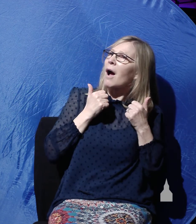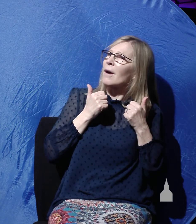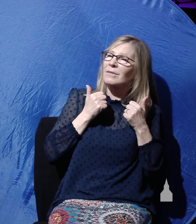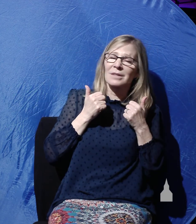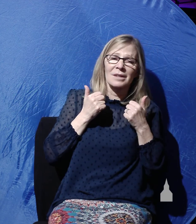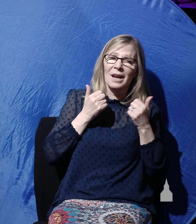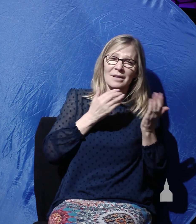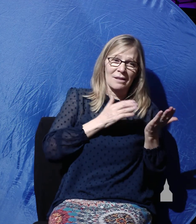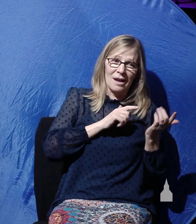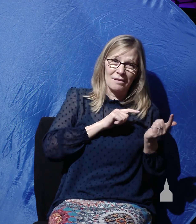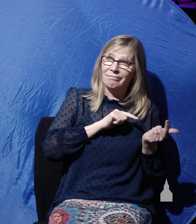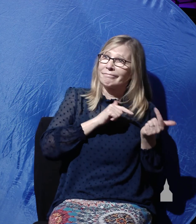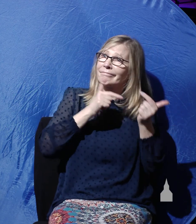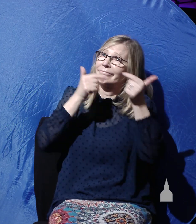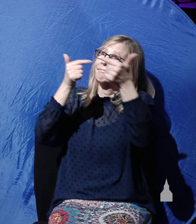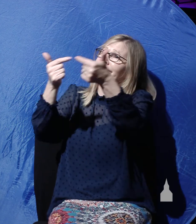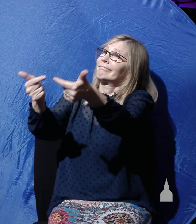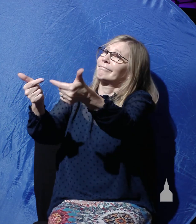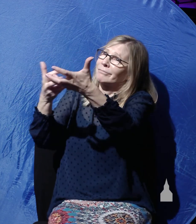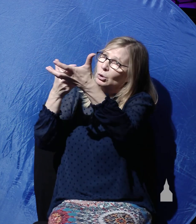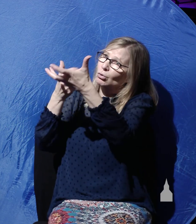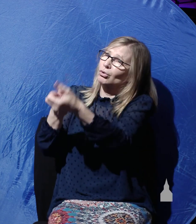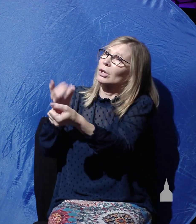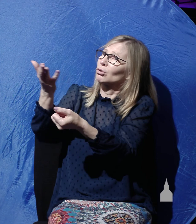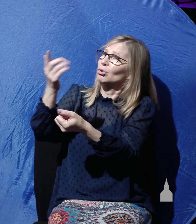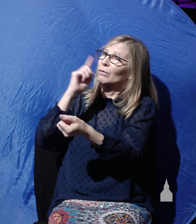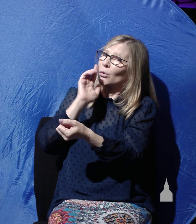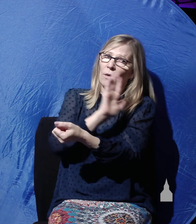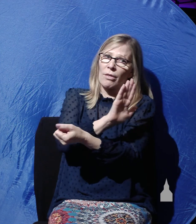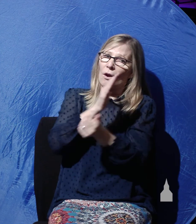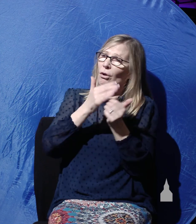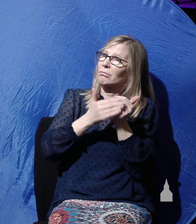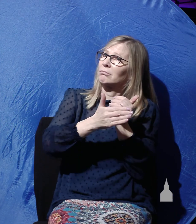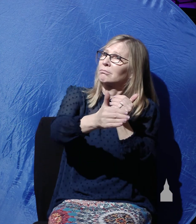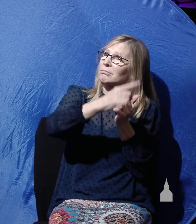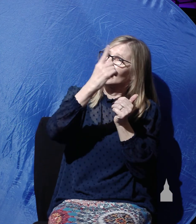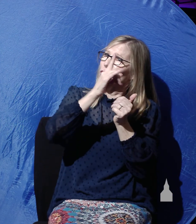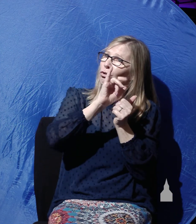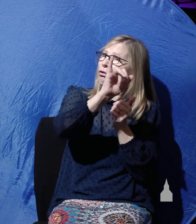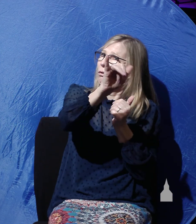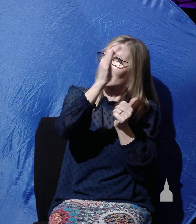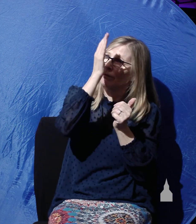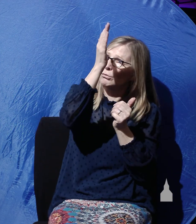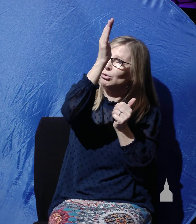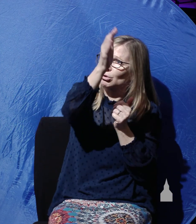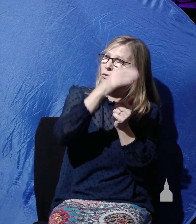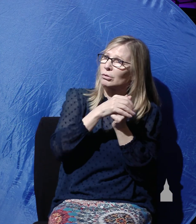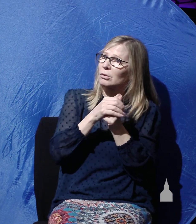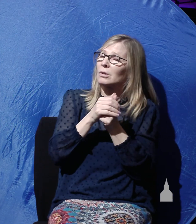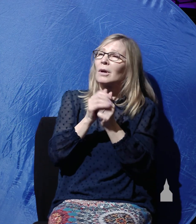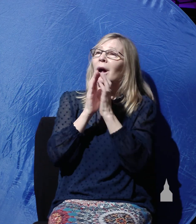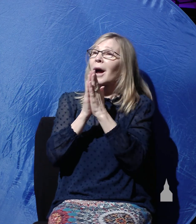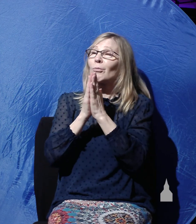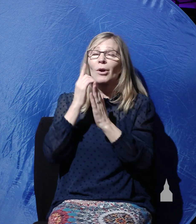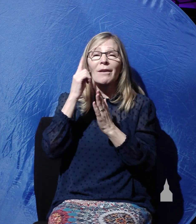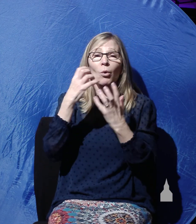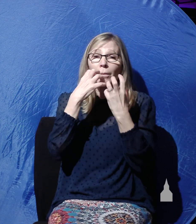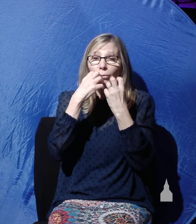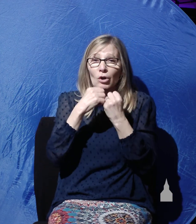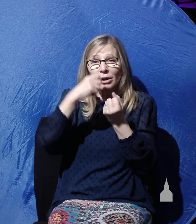lives over to you and trust you for their eternal destiny. And I pray for those precious believers who are here, that you will